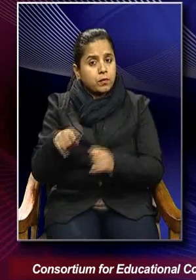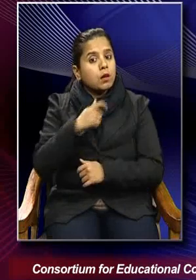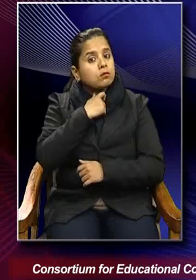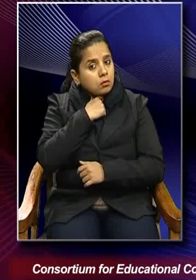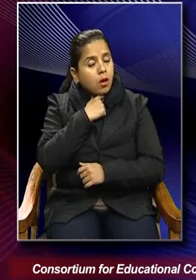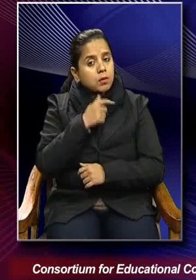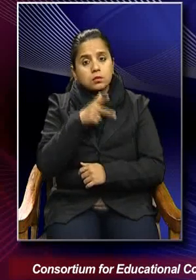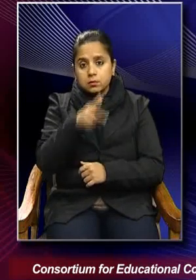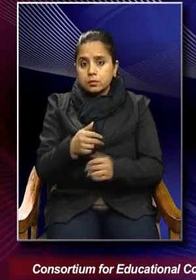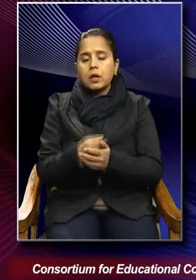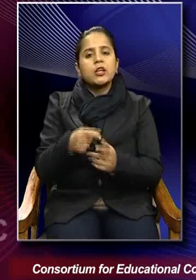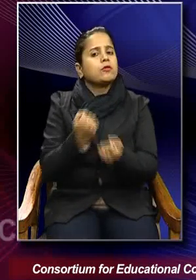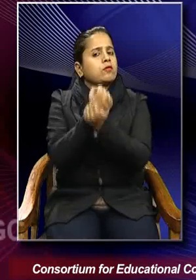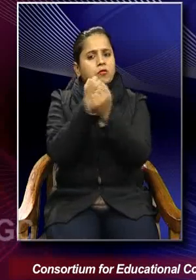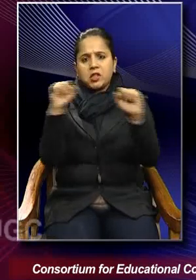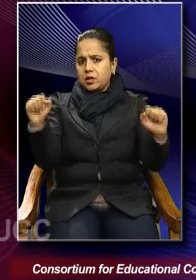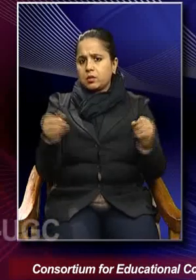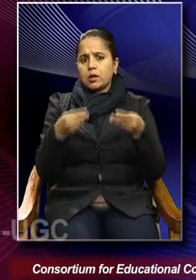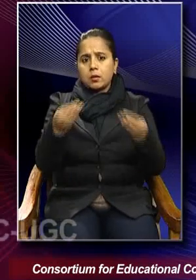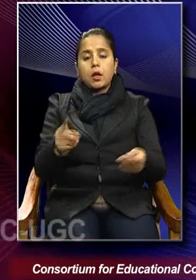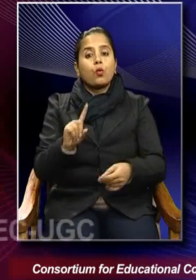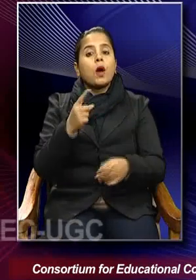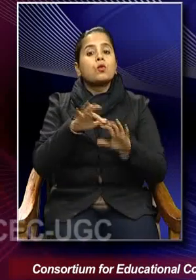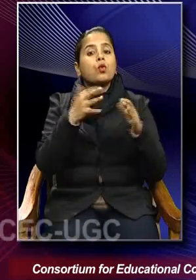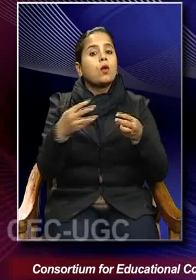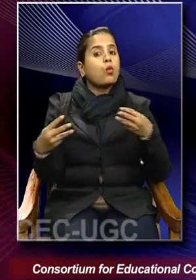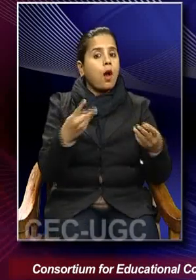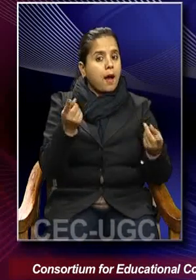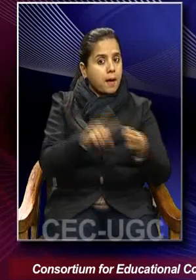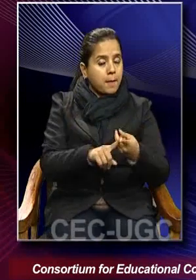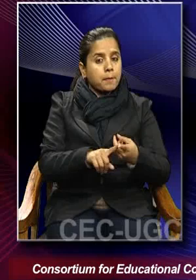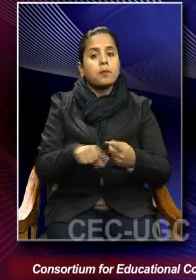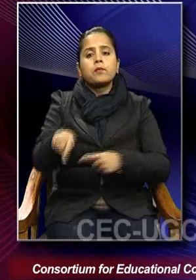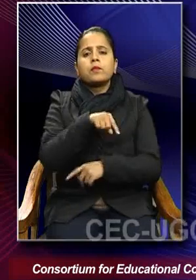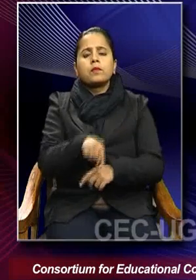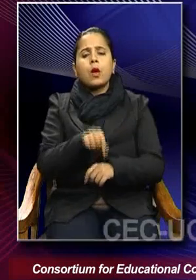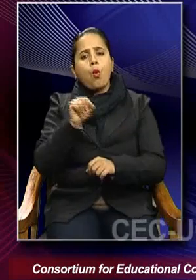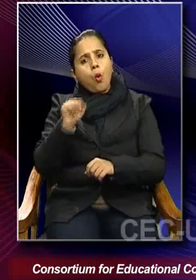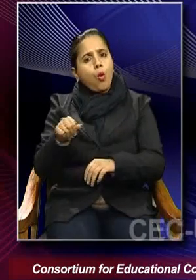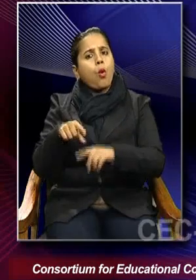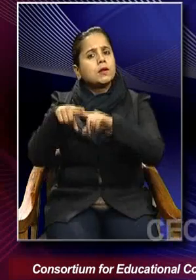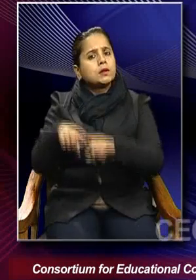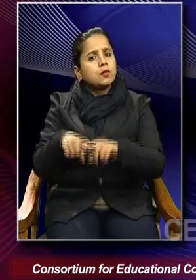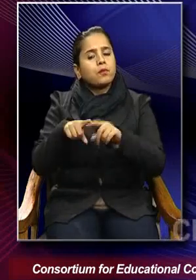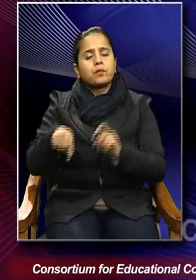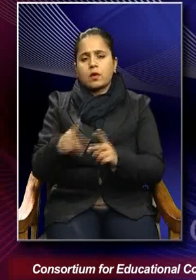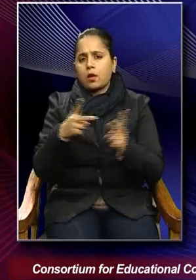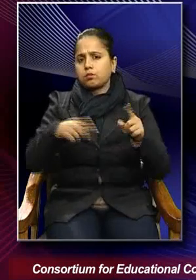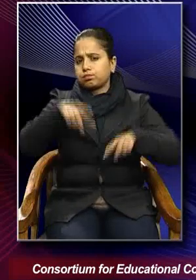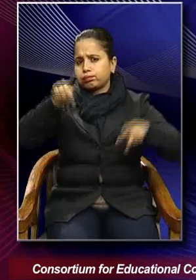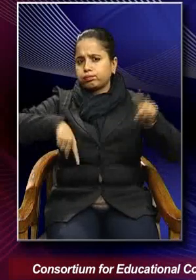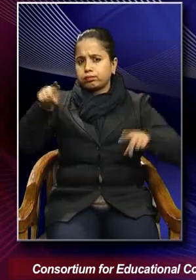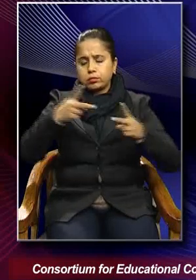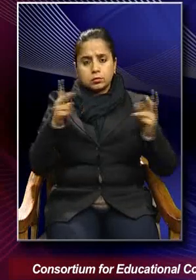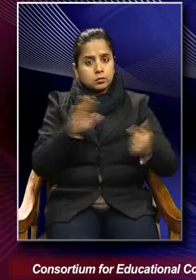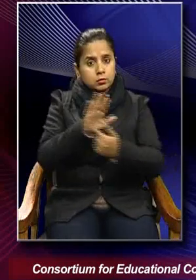freedom after the first world war at the behest of the varying factions of